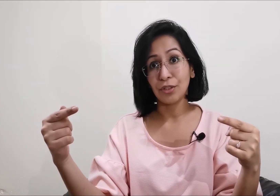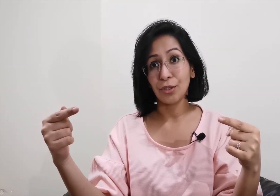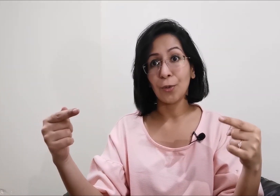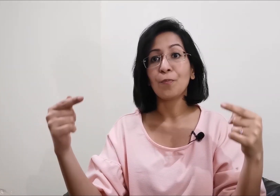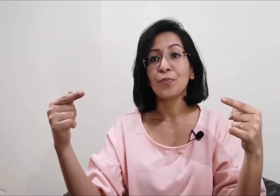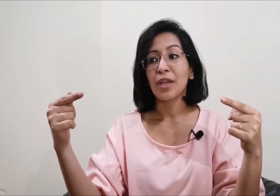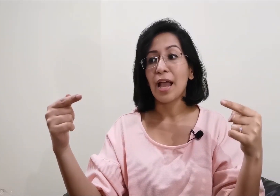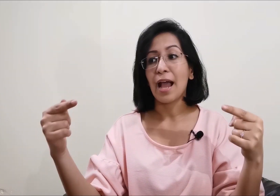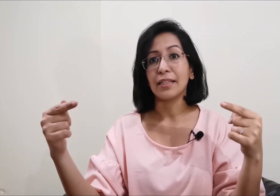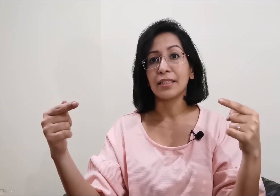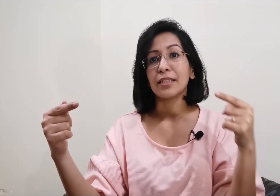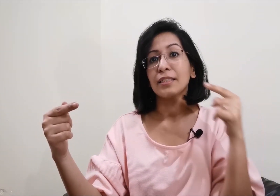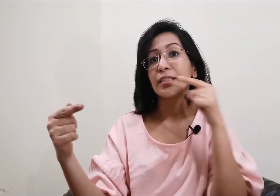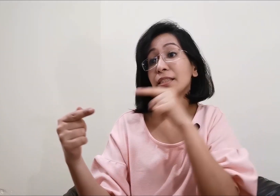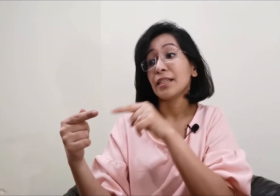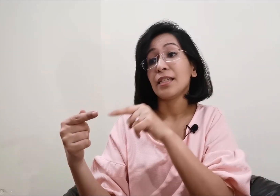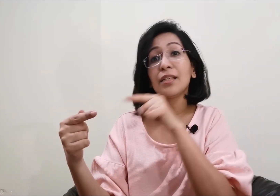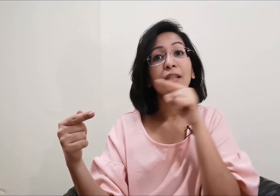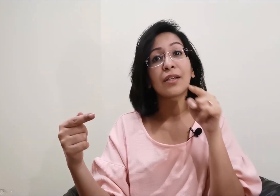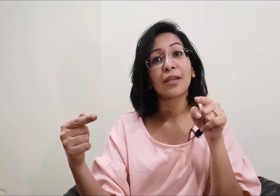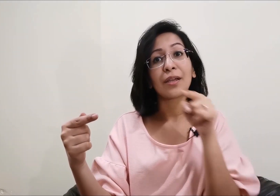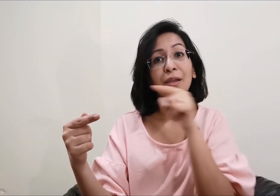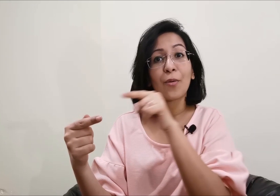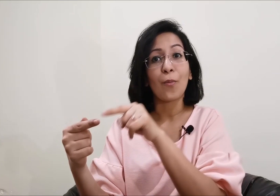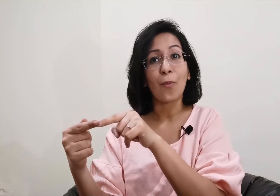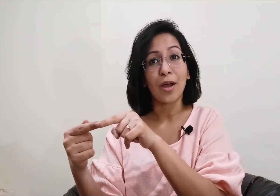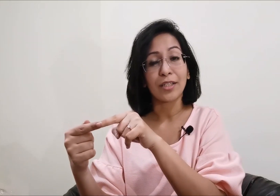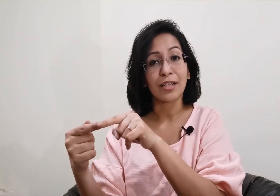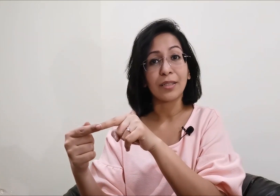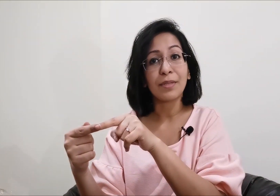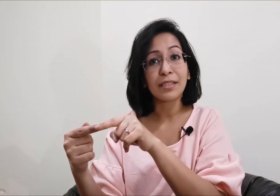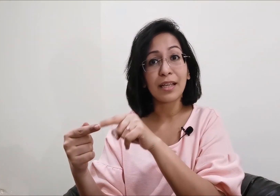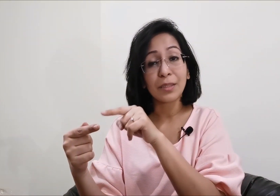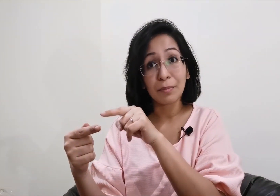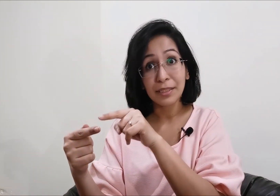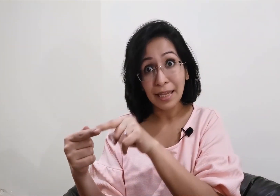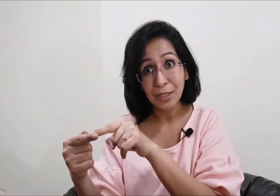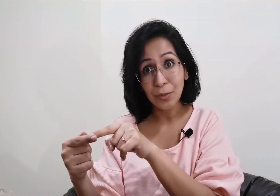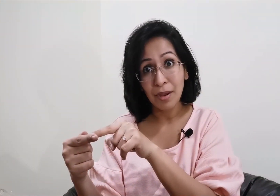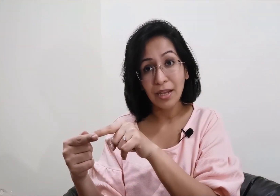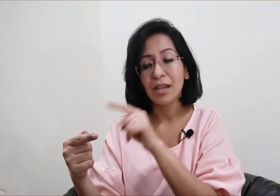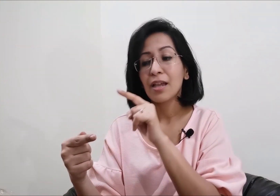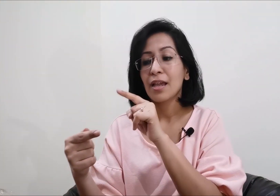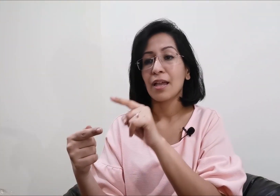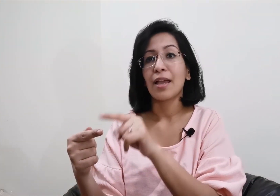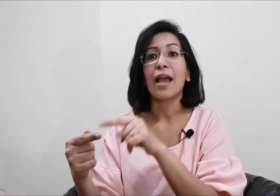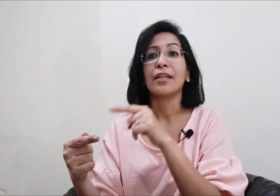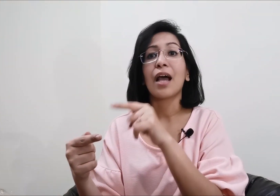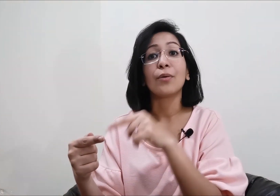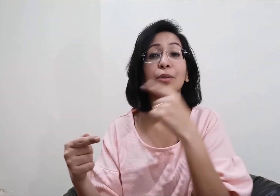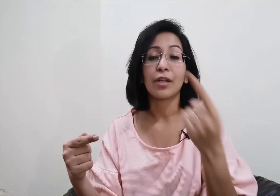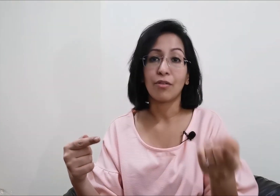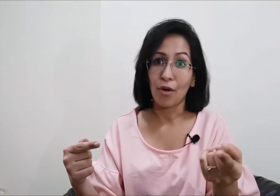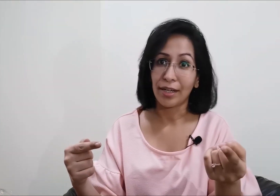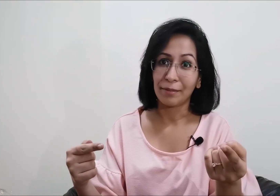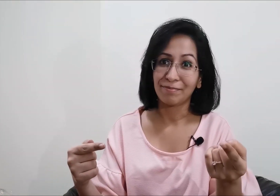video and see what other mistakes people tend to make and how you can avoid it